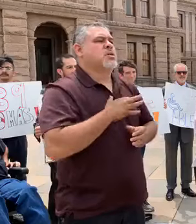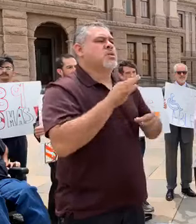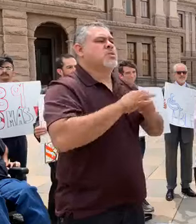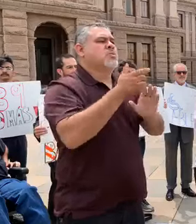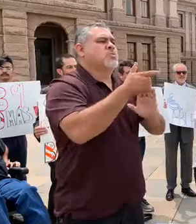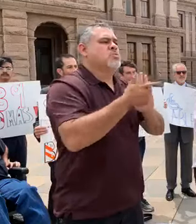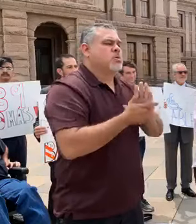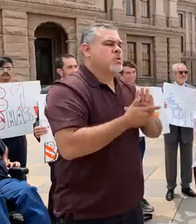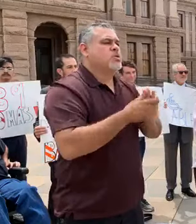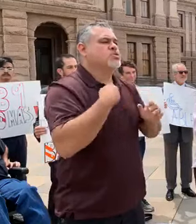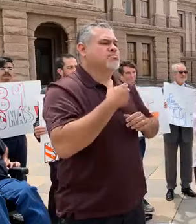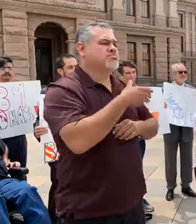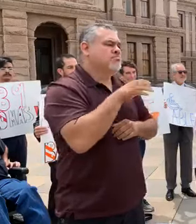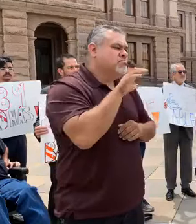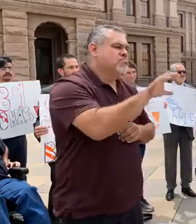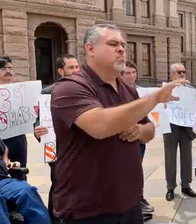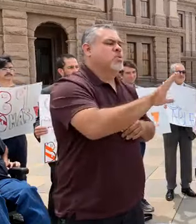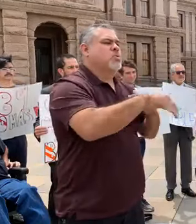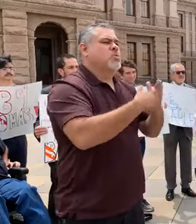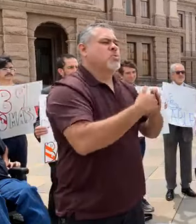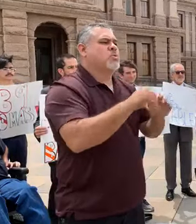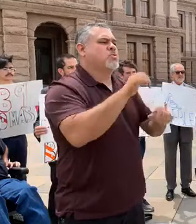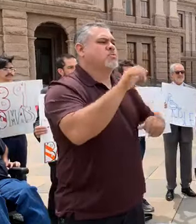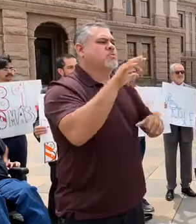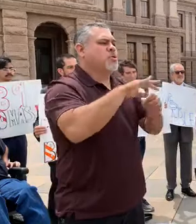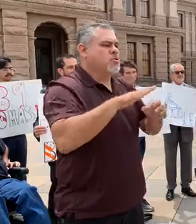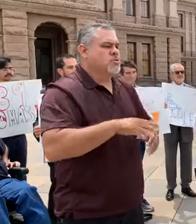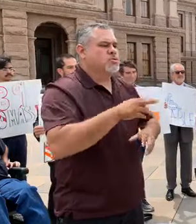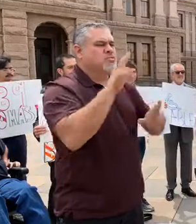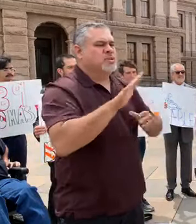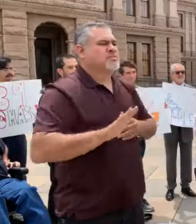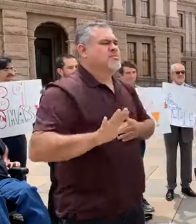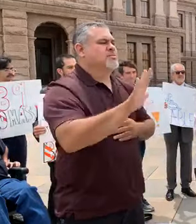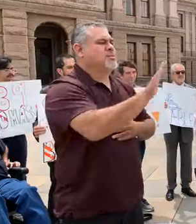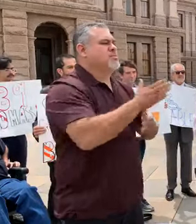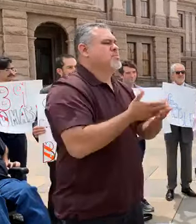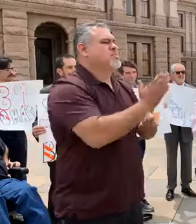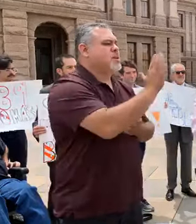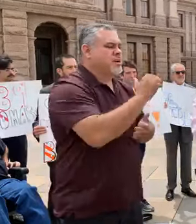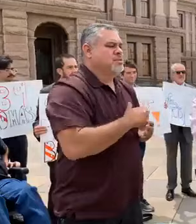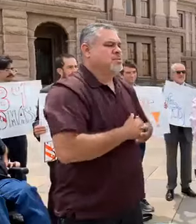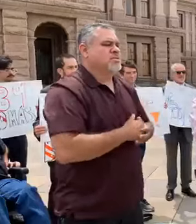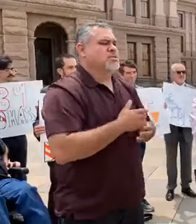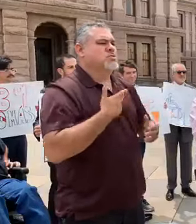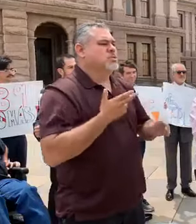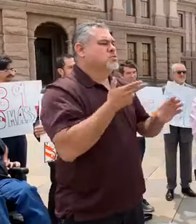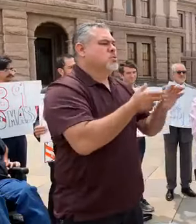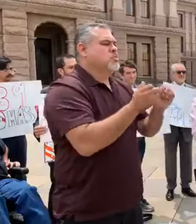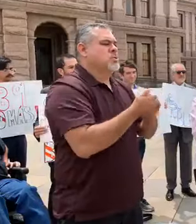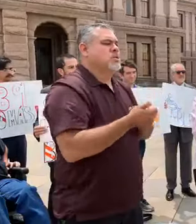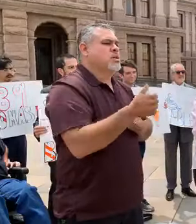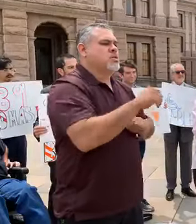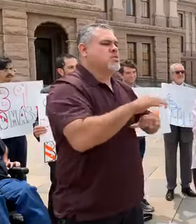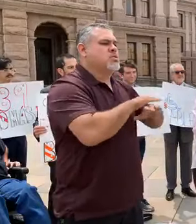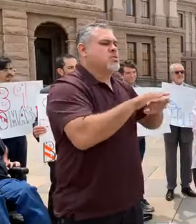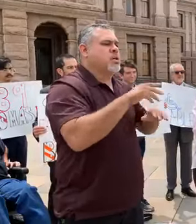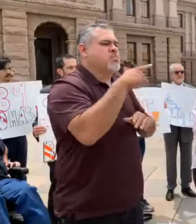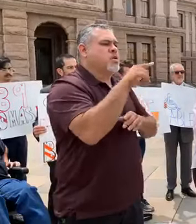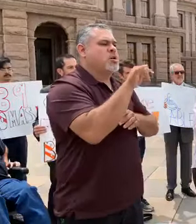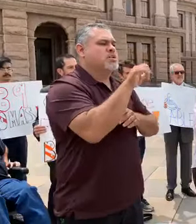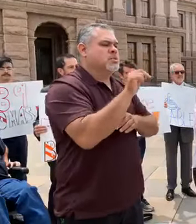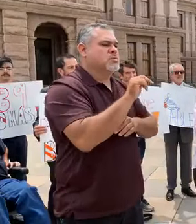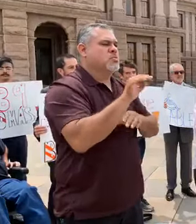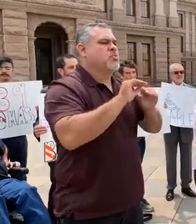laws should empower all voters and respect their rights. We join with other non-partisan organizations